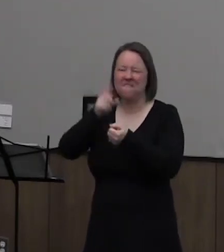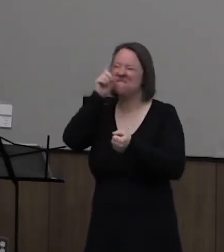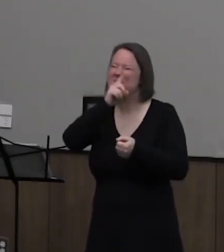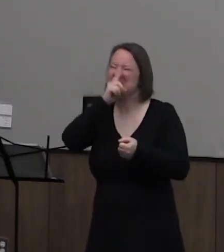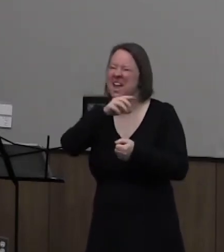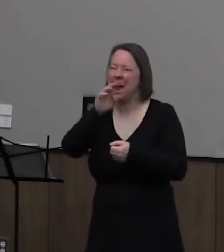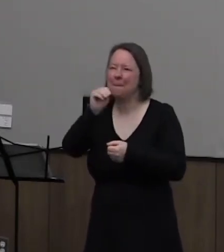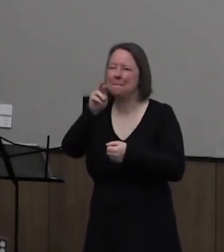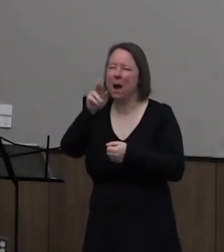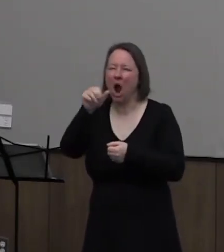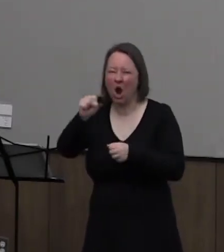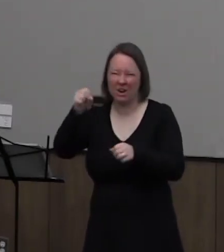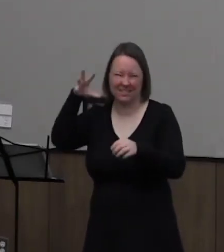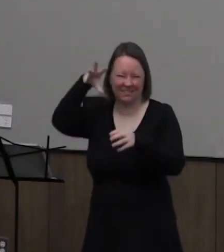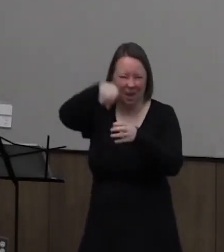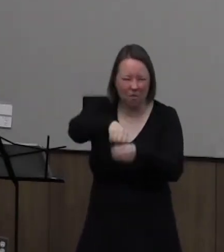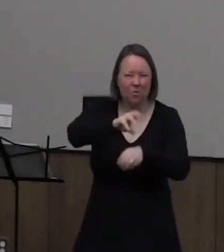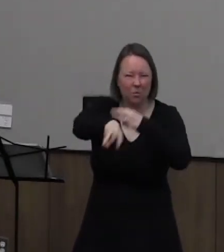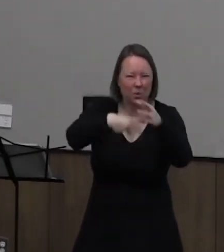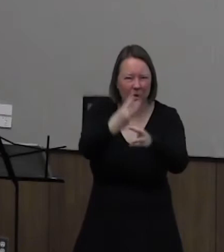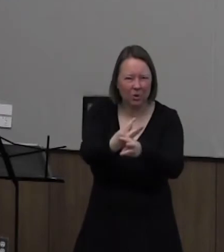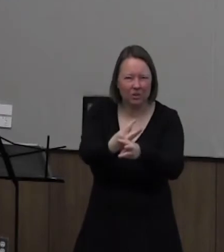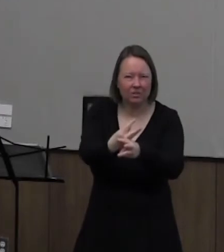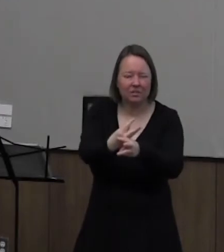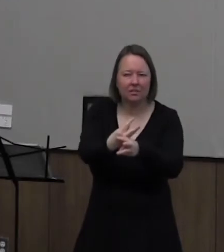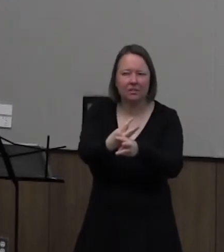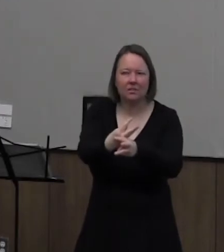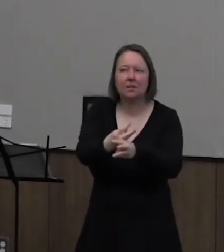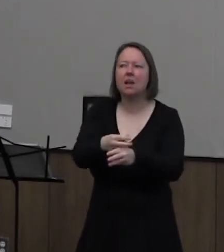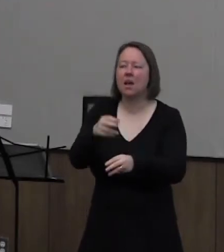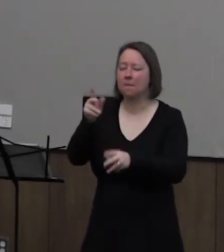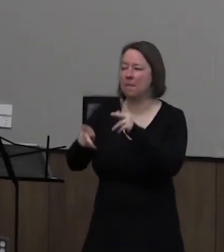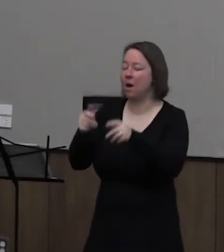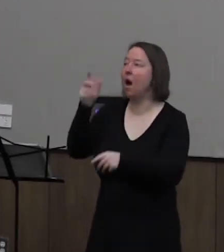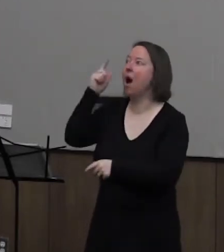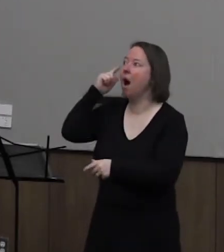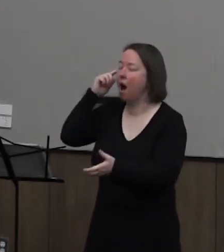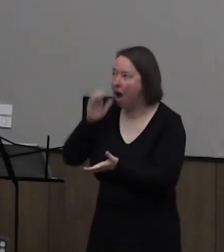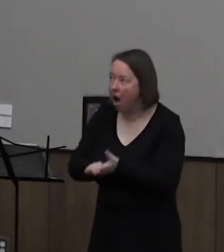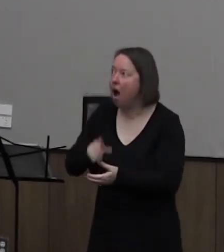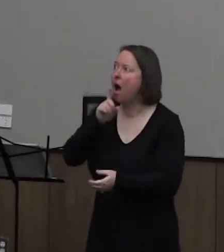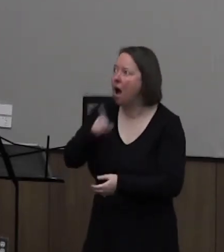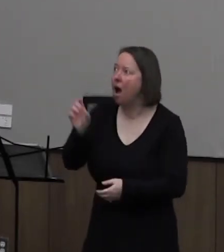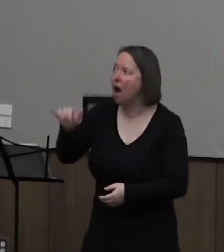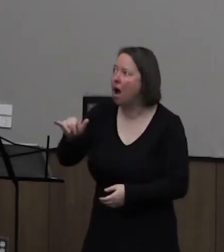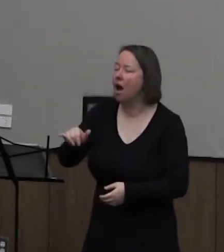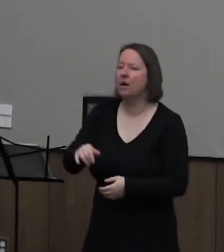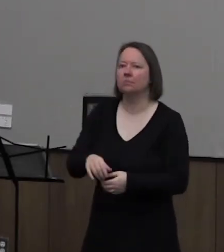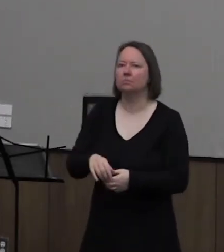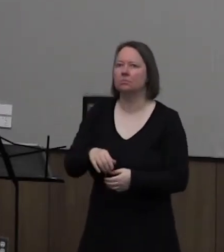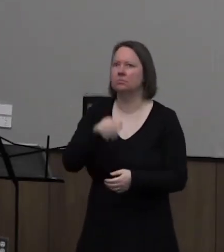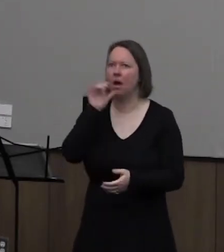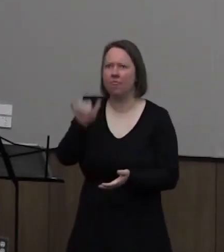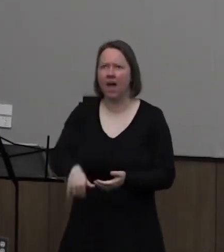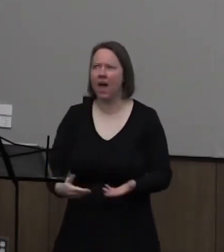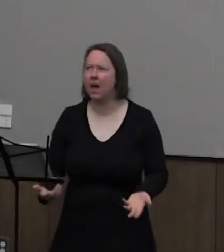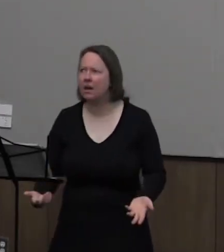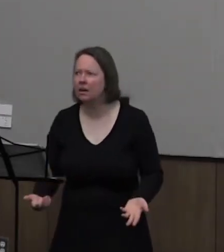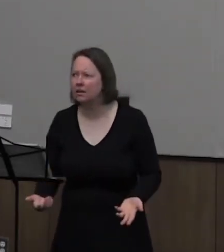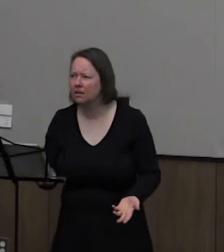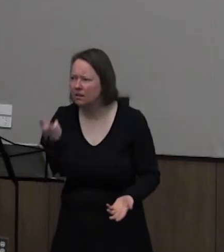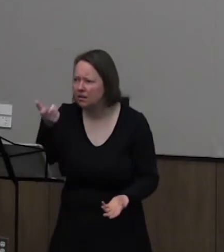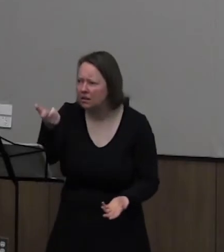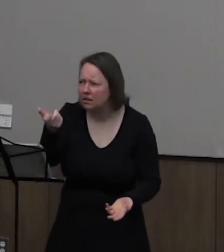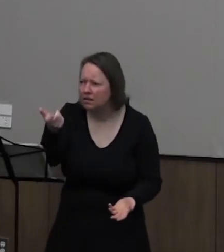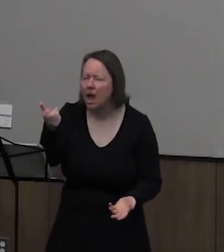news story that listeners had believing it was true. But this wasn't that. I had heard the